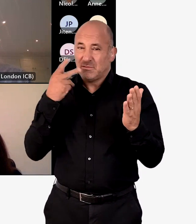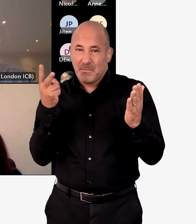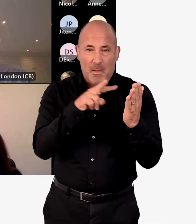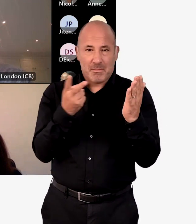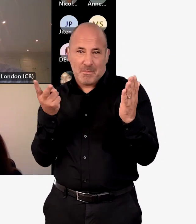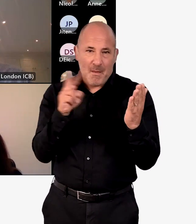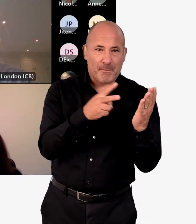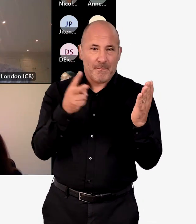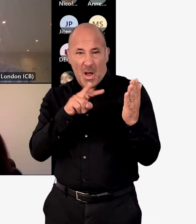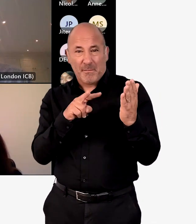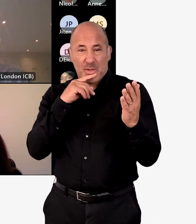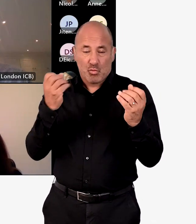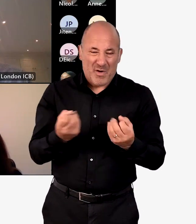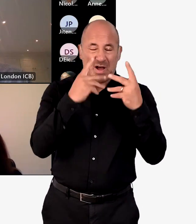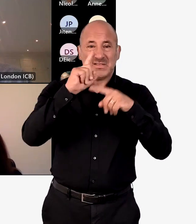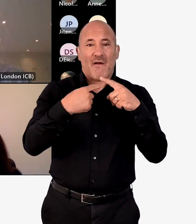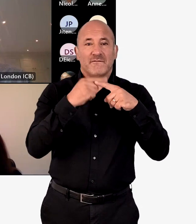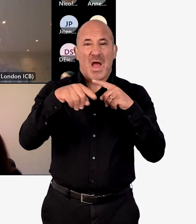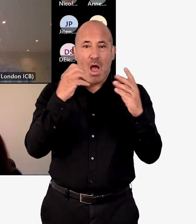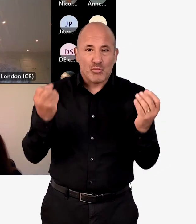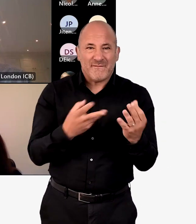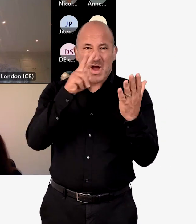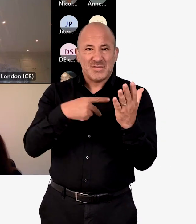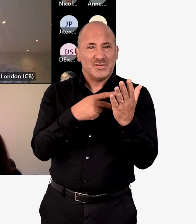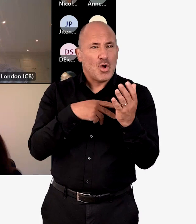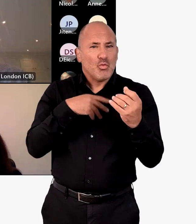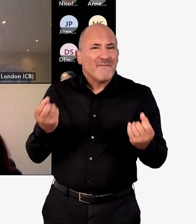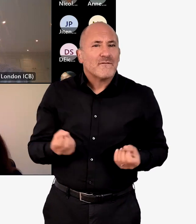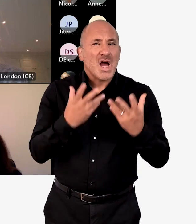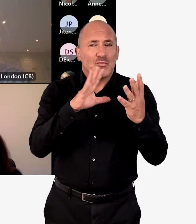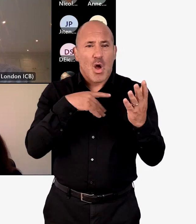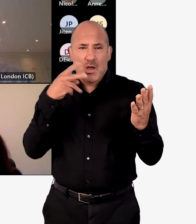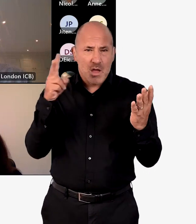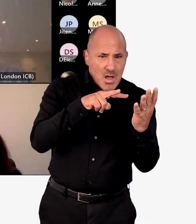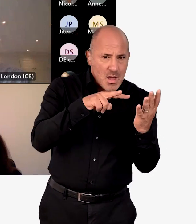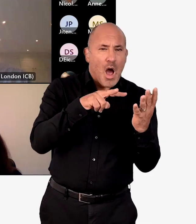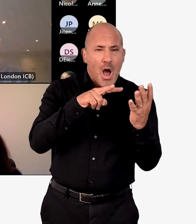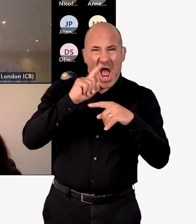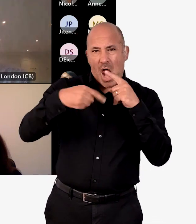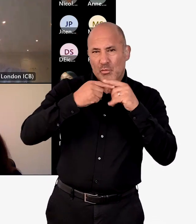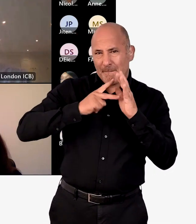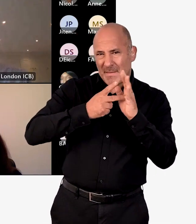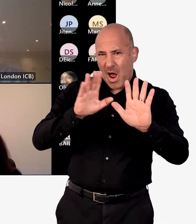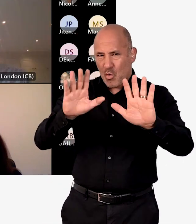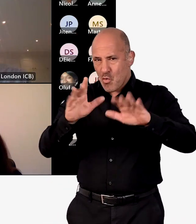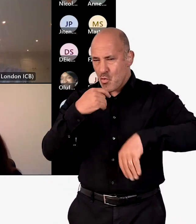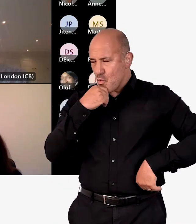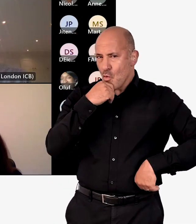need to do is keep coming back to this. And I think the fact that we're refreshing on an annual basis, we're not refreshing, but we'll be doing a kind of a refreshed annual plan